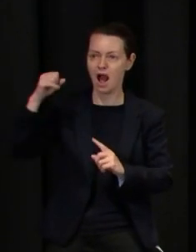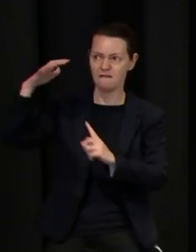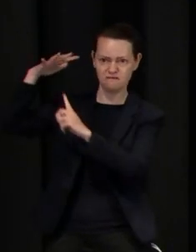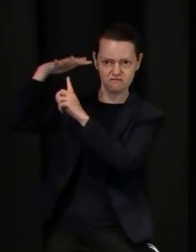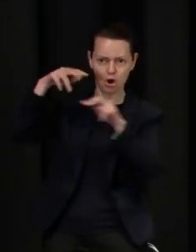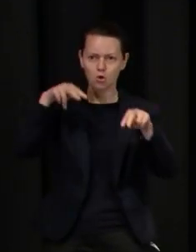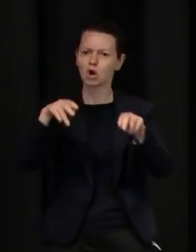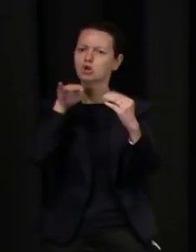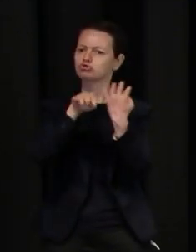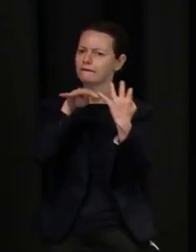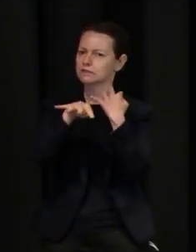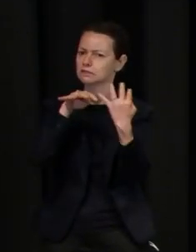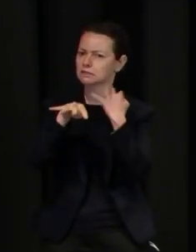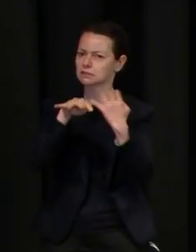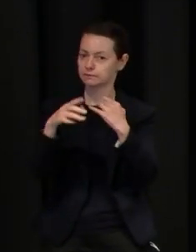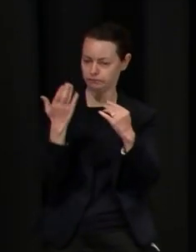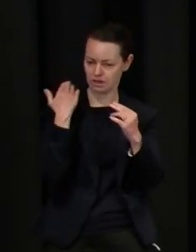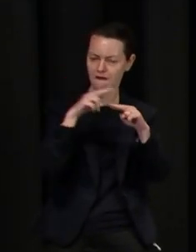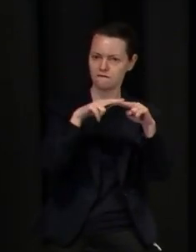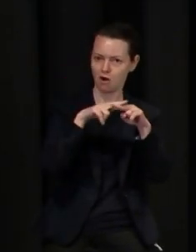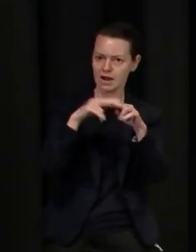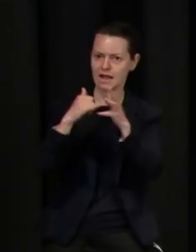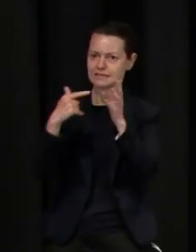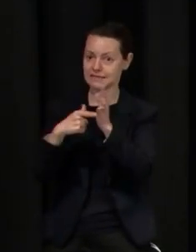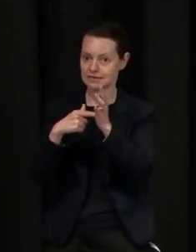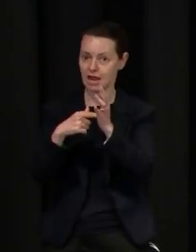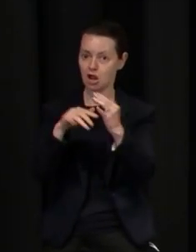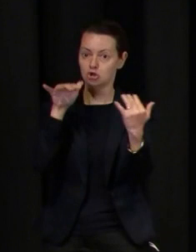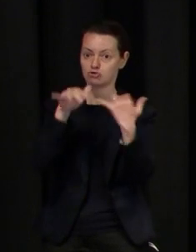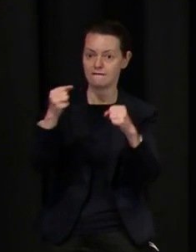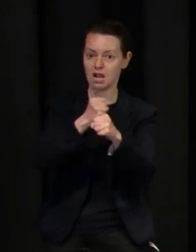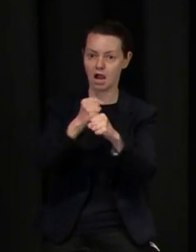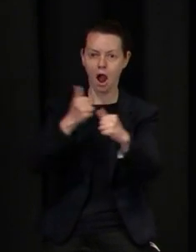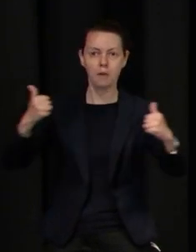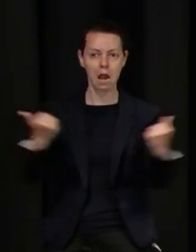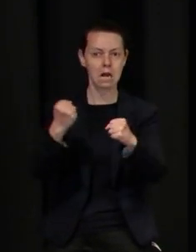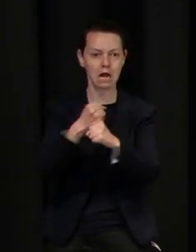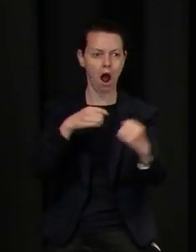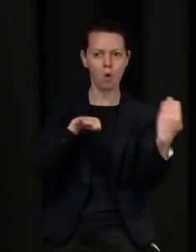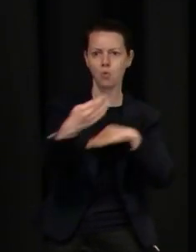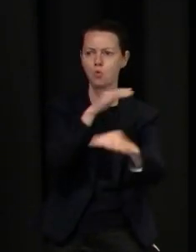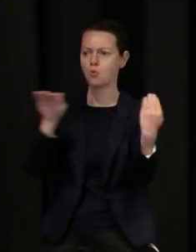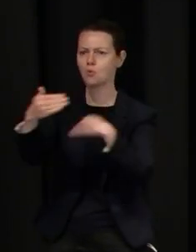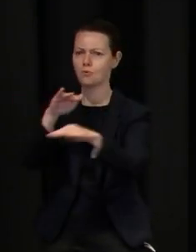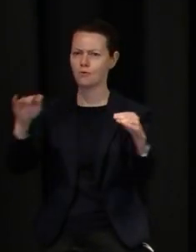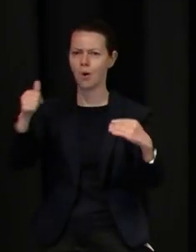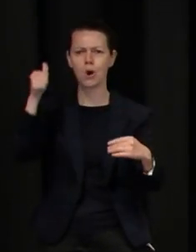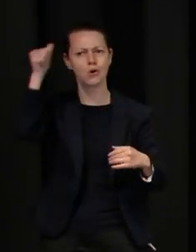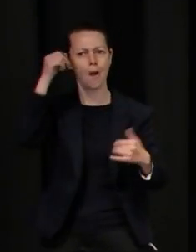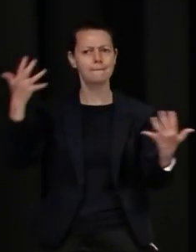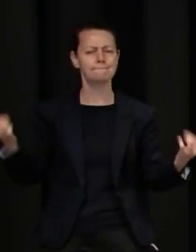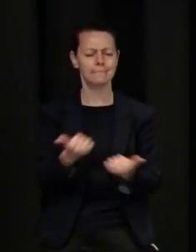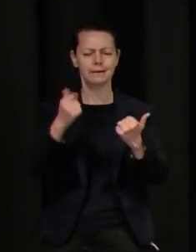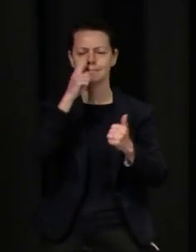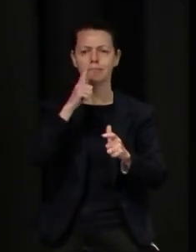over the three-day weekend of any lockdown weekend since the end of July. We're seeing a shift in the age profile. So in